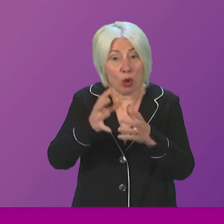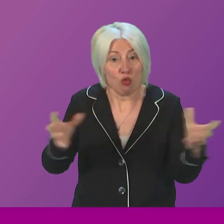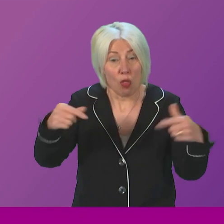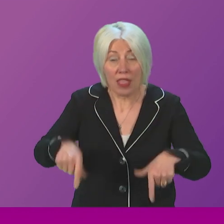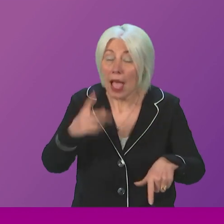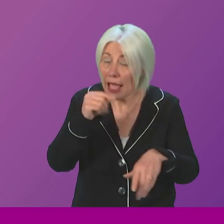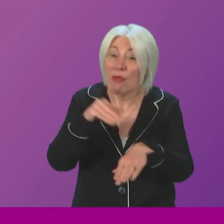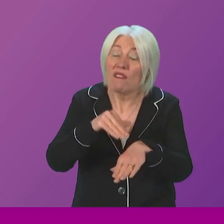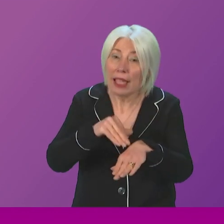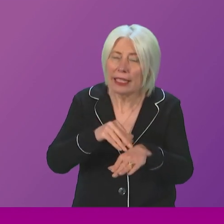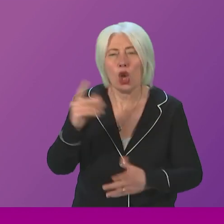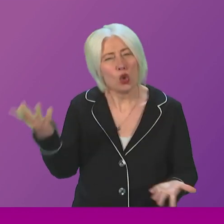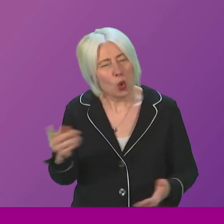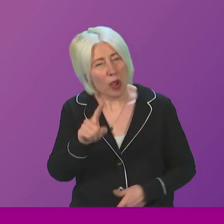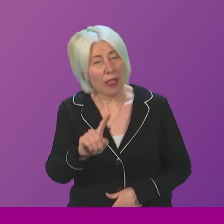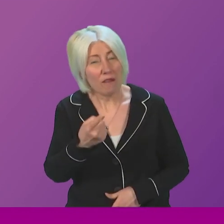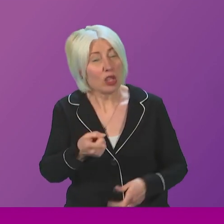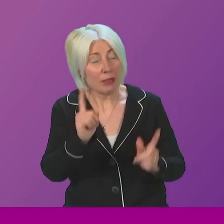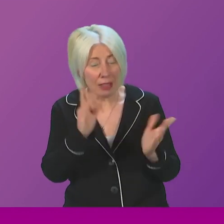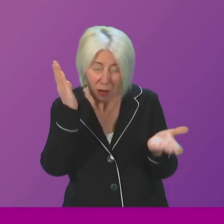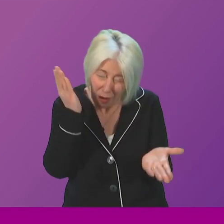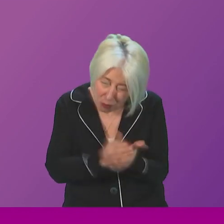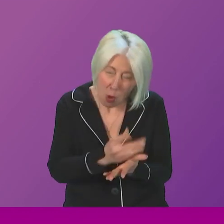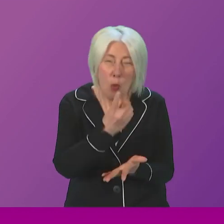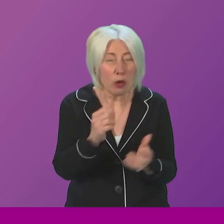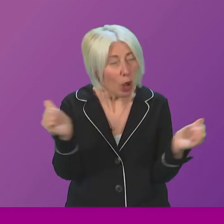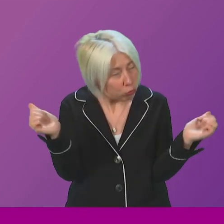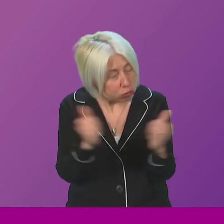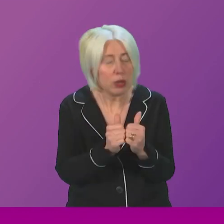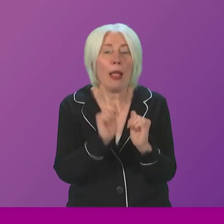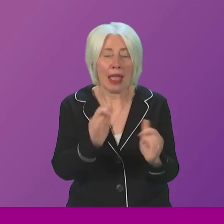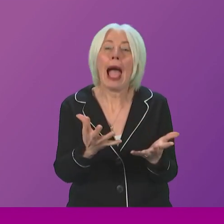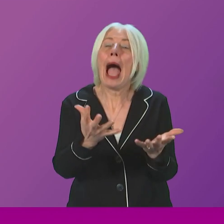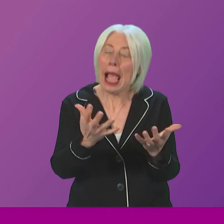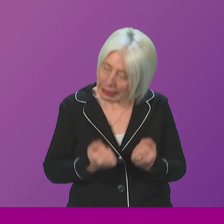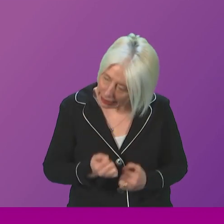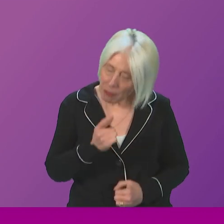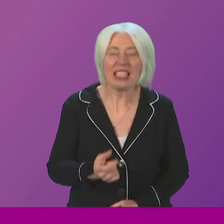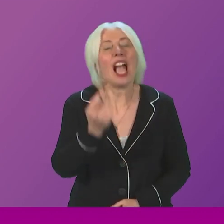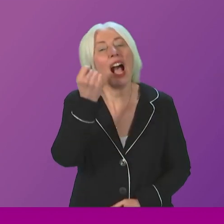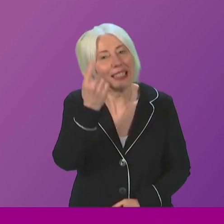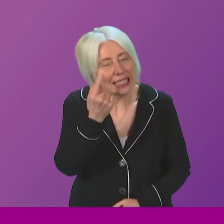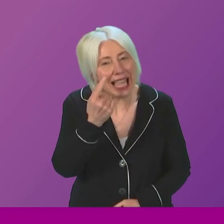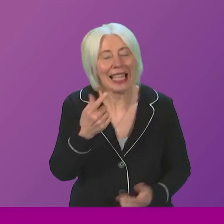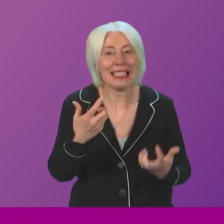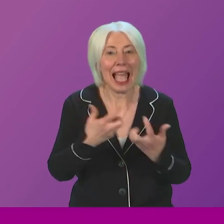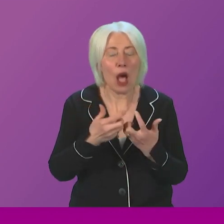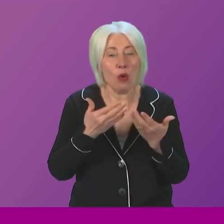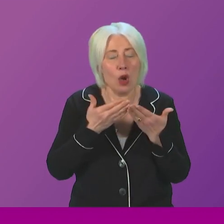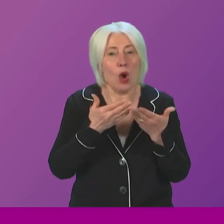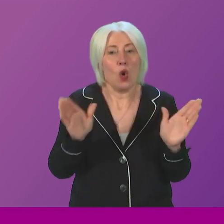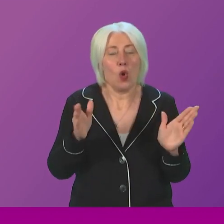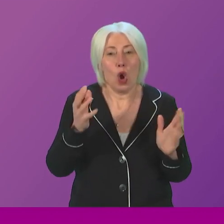can I ask the First Minister, will he give a categorical assurance that he both accepts and understands the widespread and serious